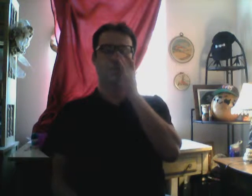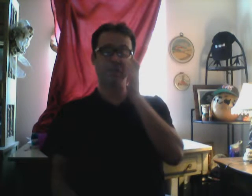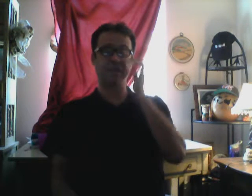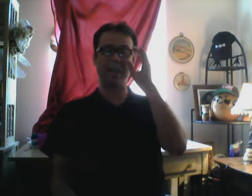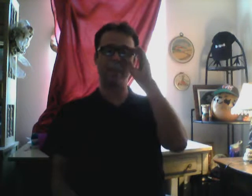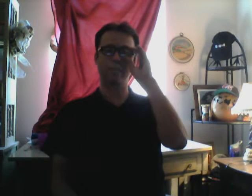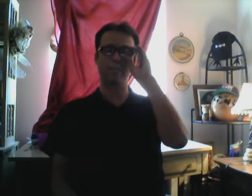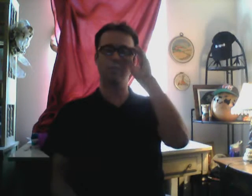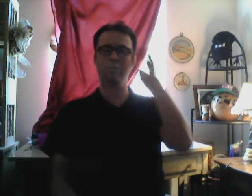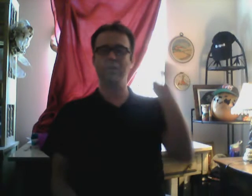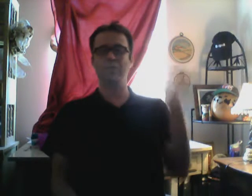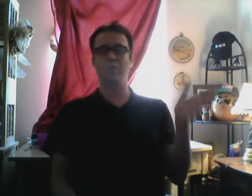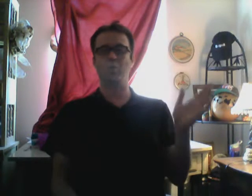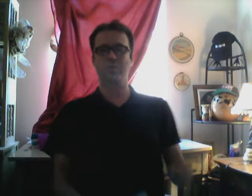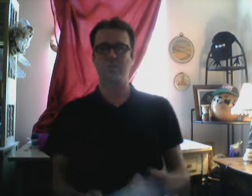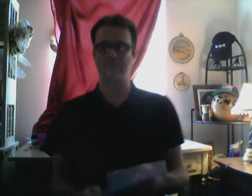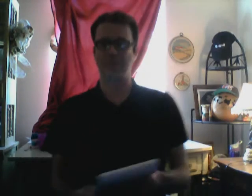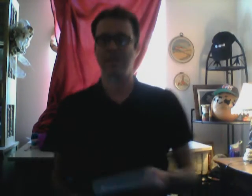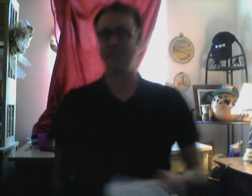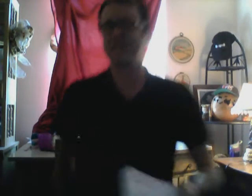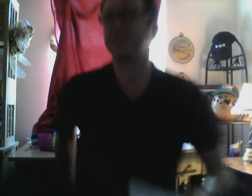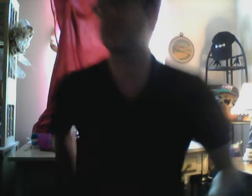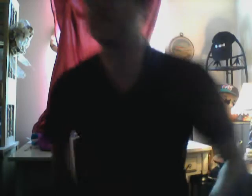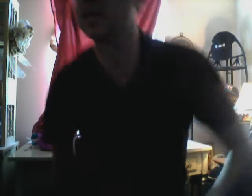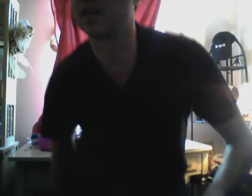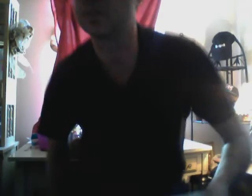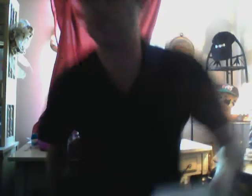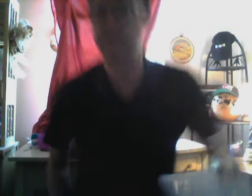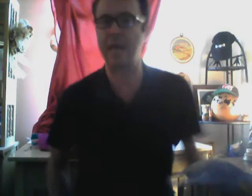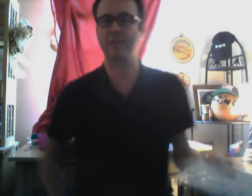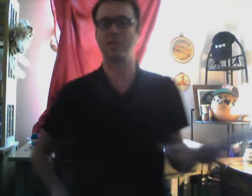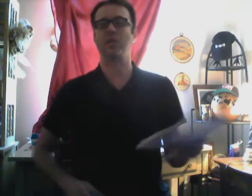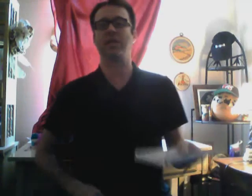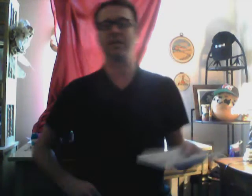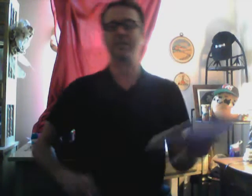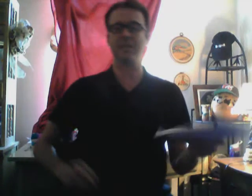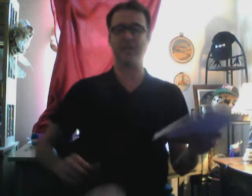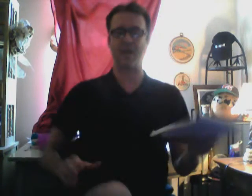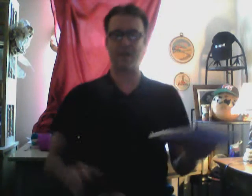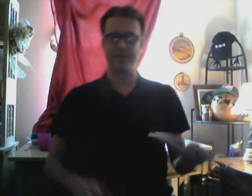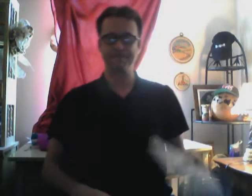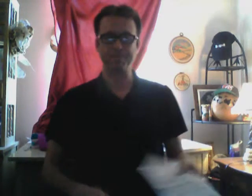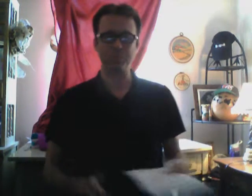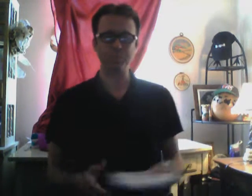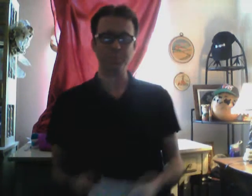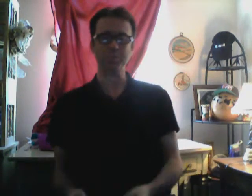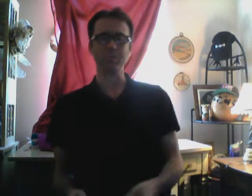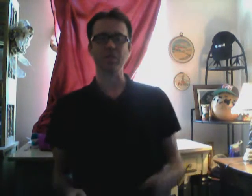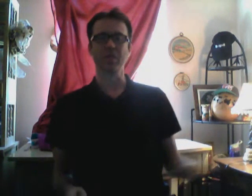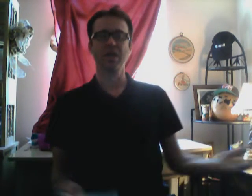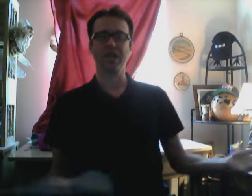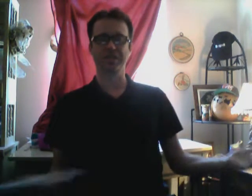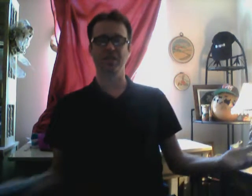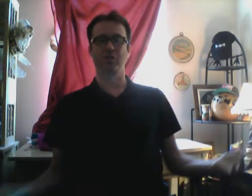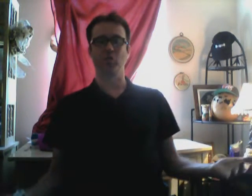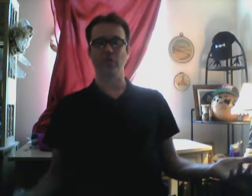Try the tattoo in worship. It's the conductor. Tattoo in TI. It's in a grid.